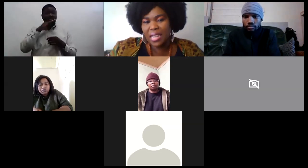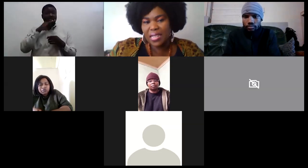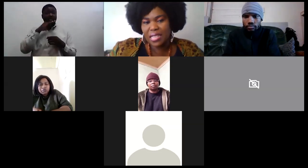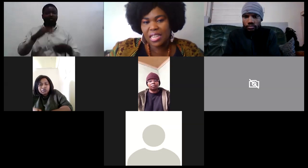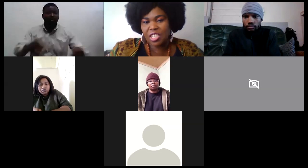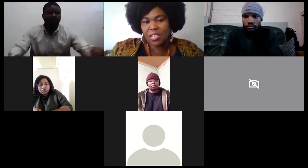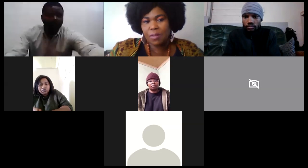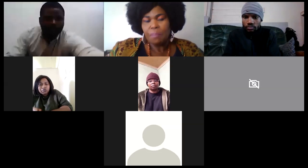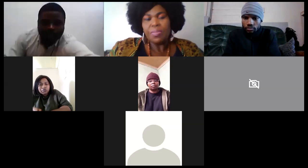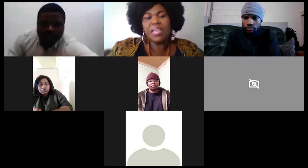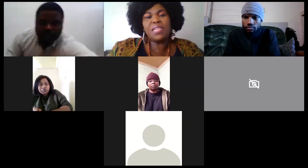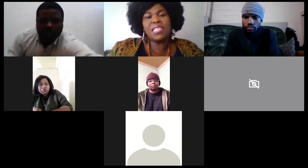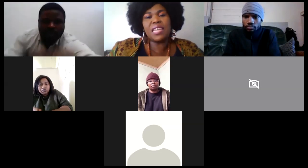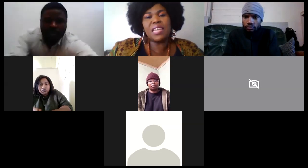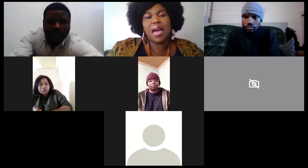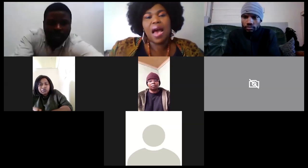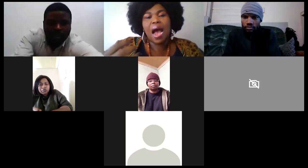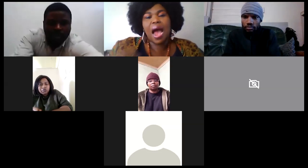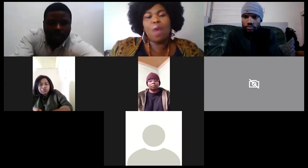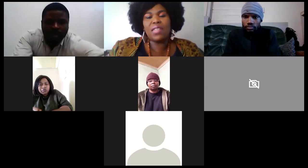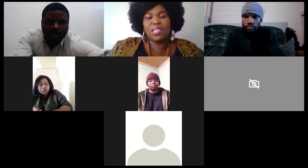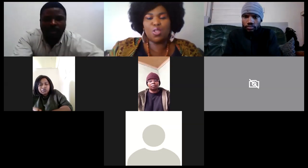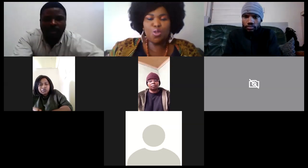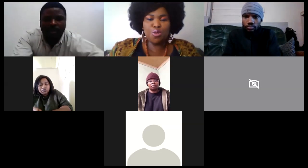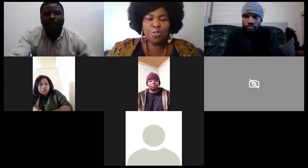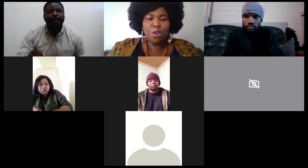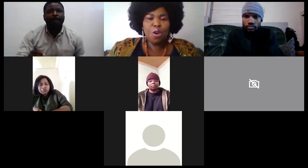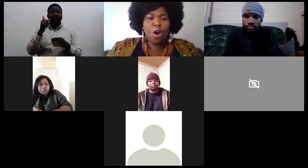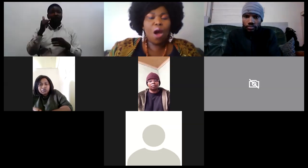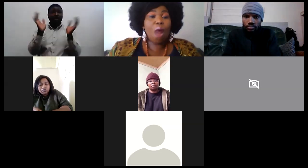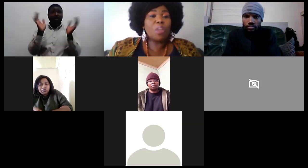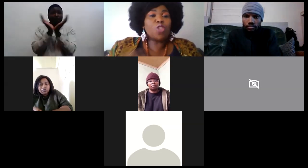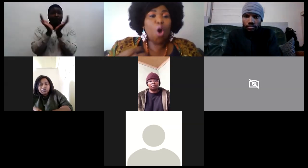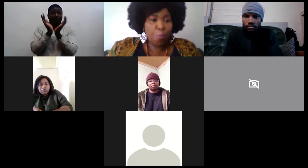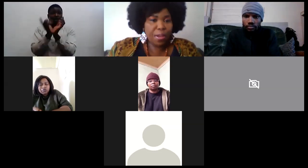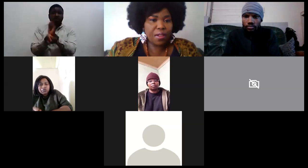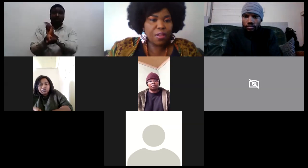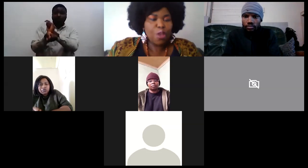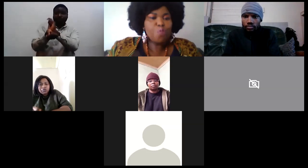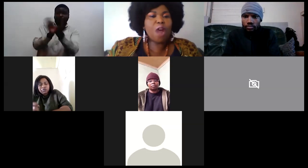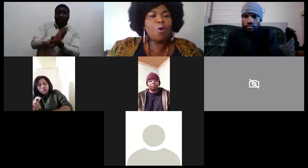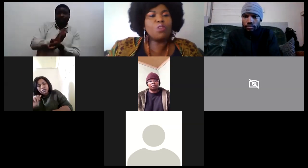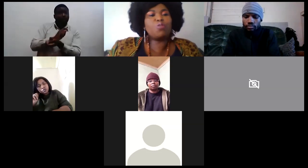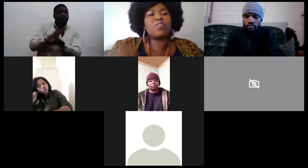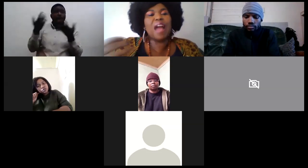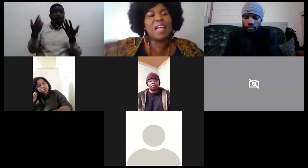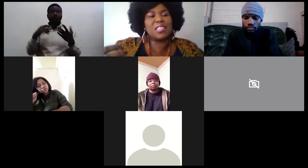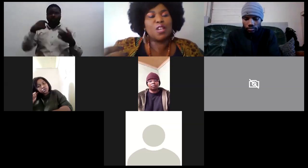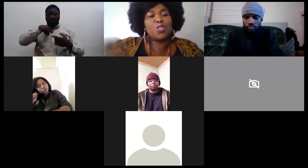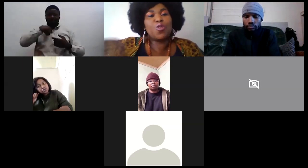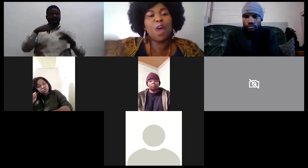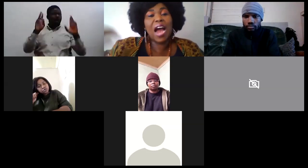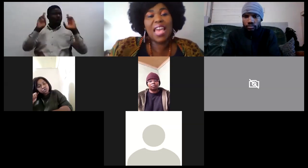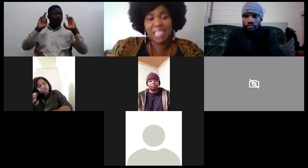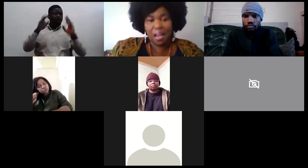to attend this session it means that i wanted you or i was hoping you are going to rise